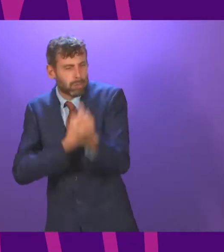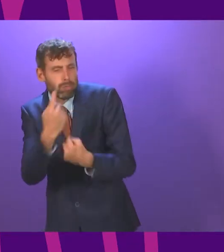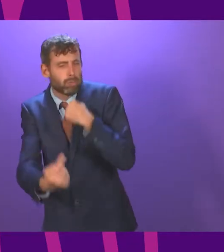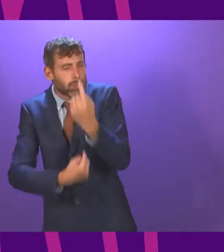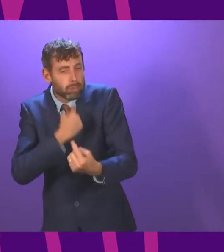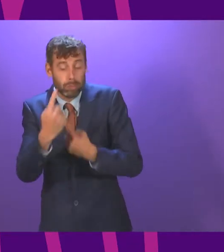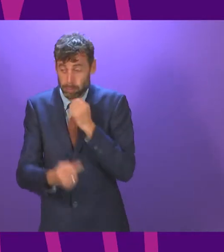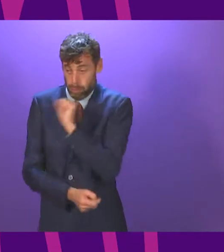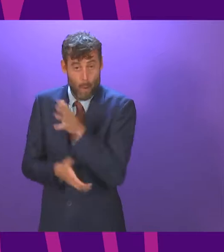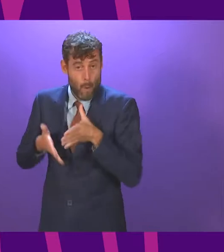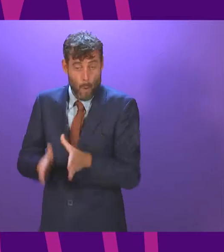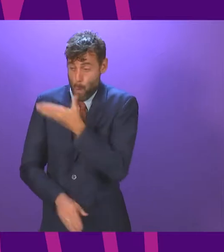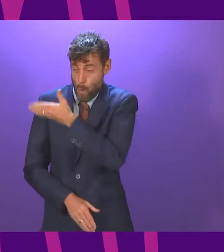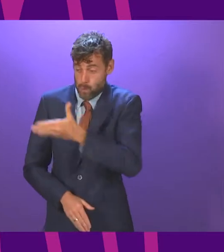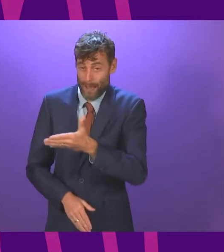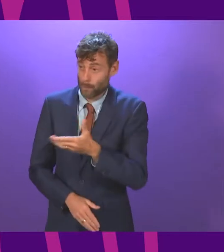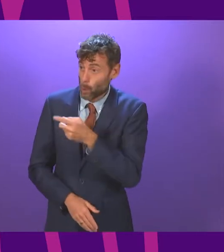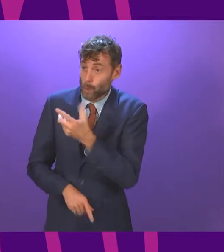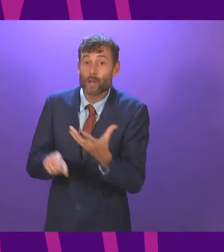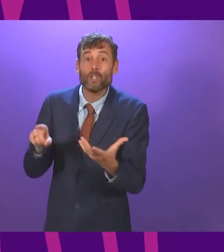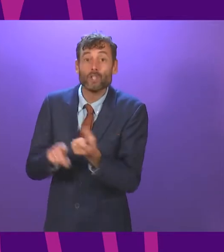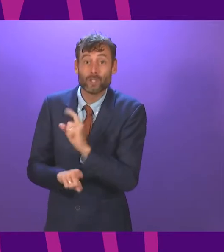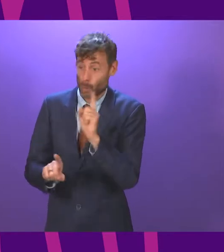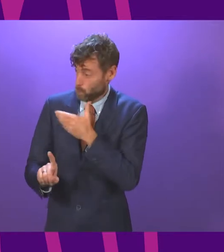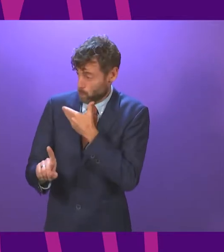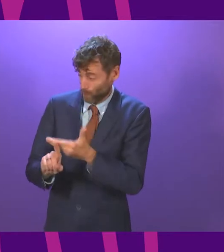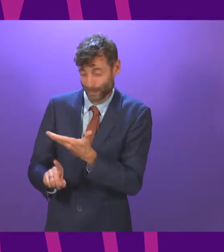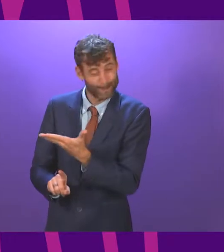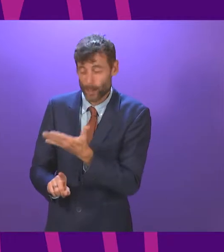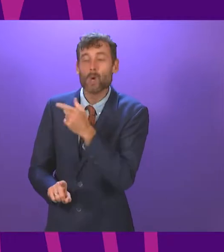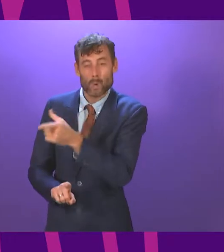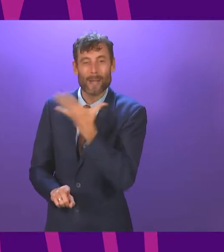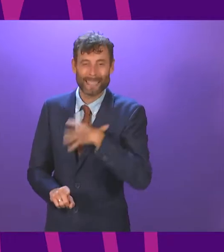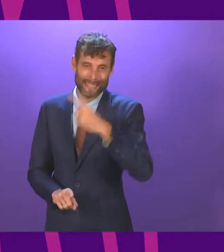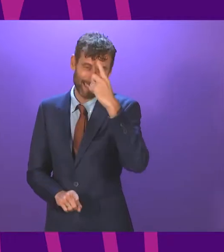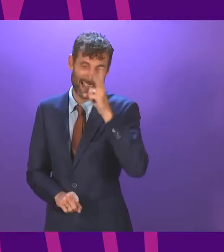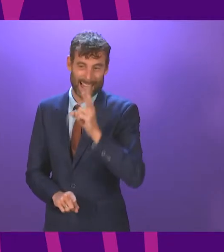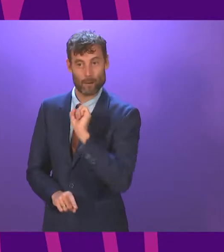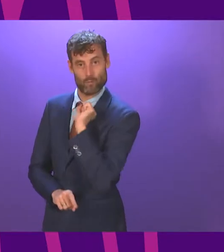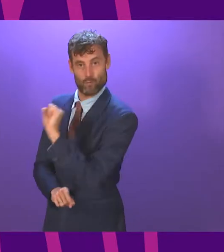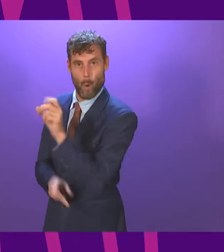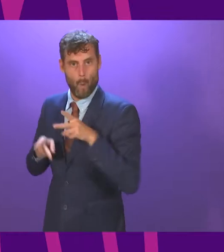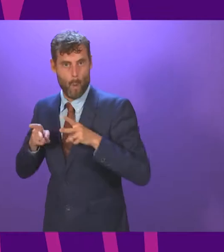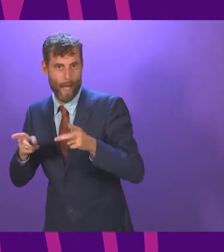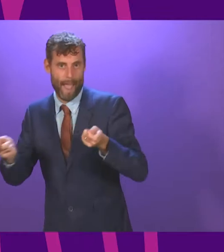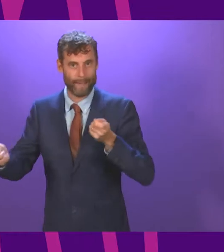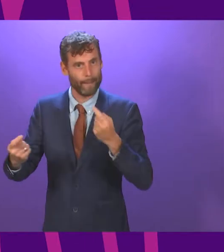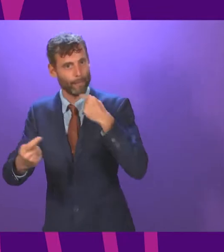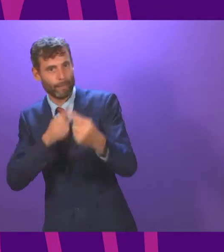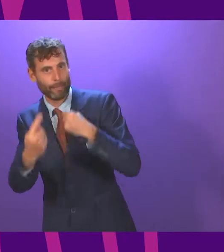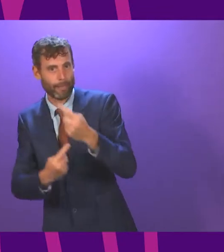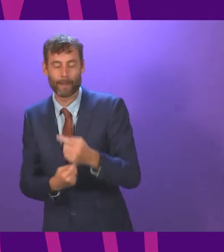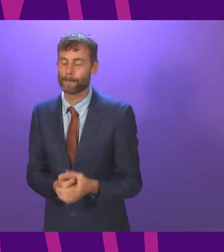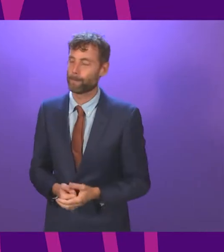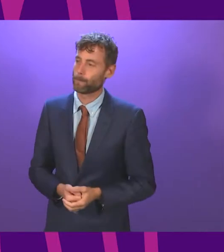have pursued has got them absolutely nowhere and they need to think again Oliver Mundell I